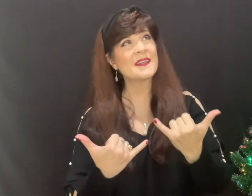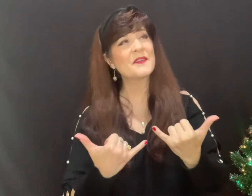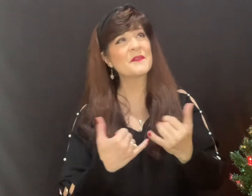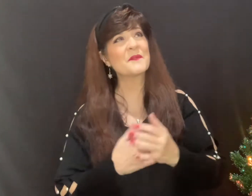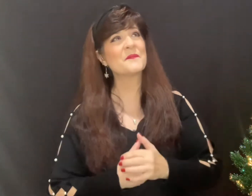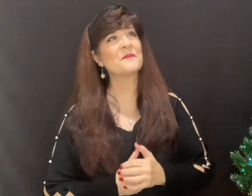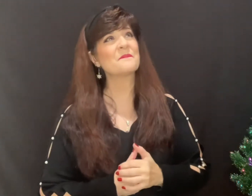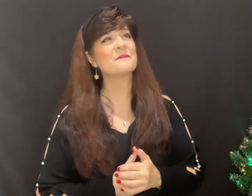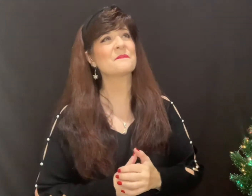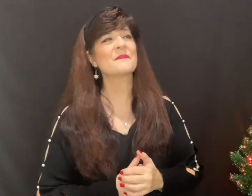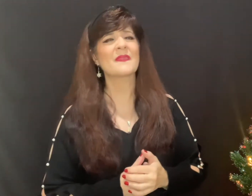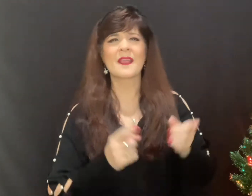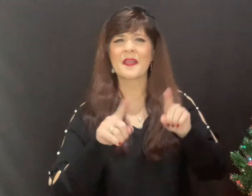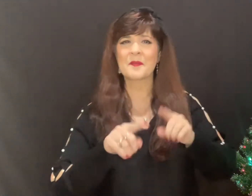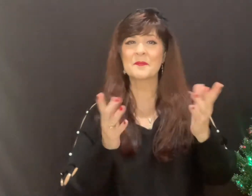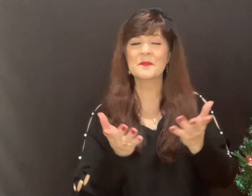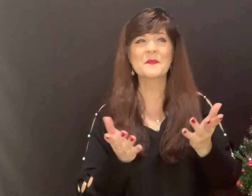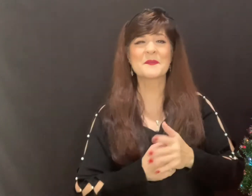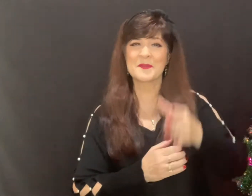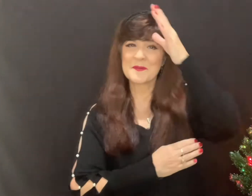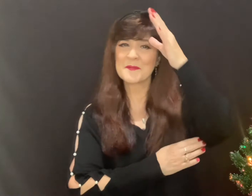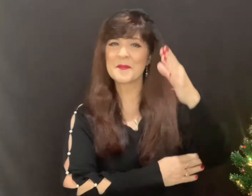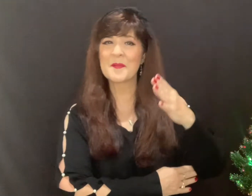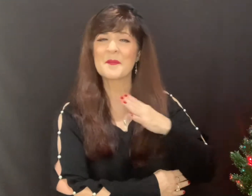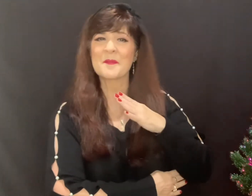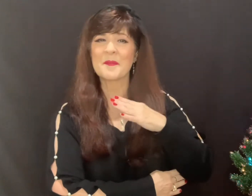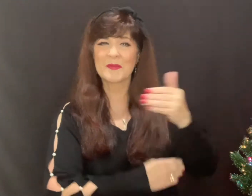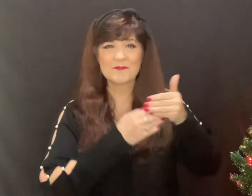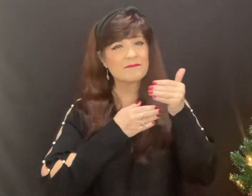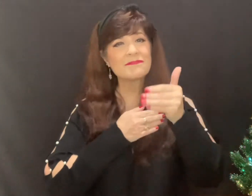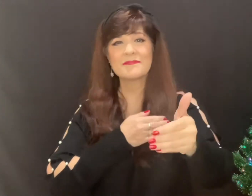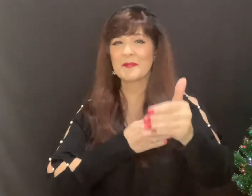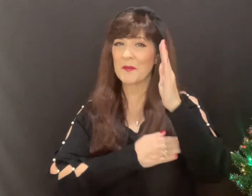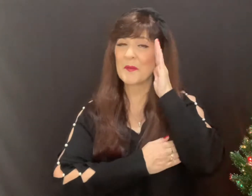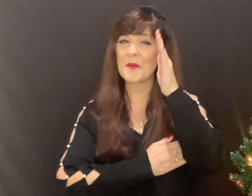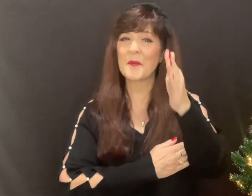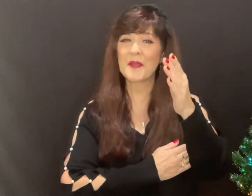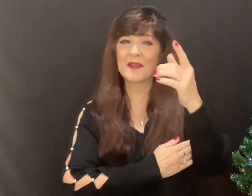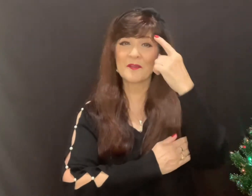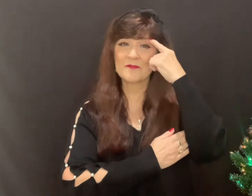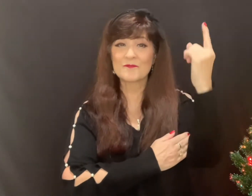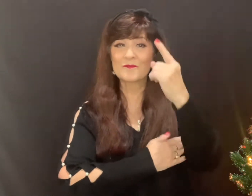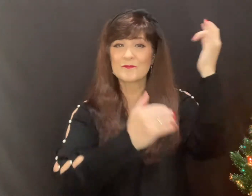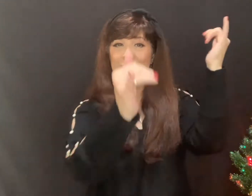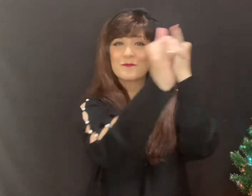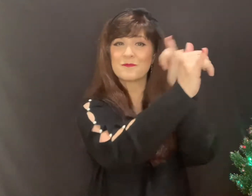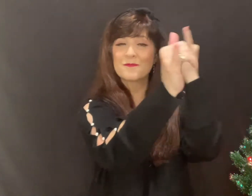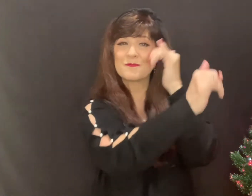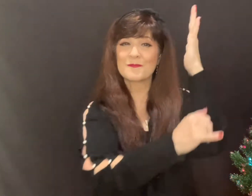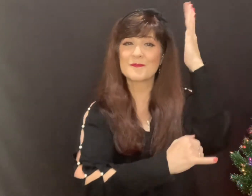And man will live forevermore because of Christmas